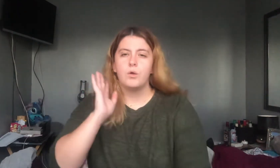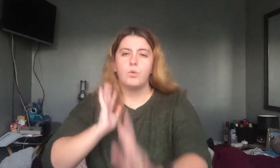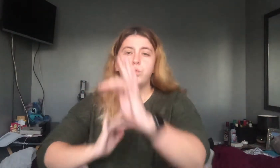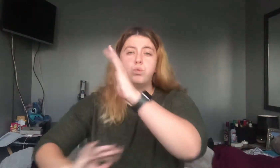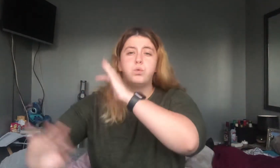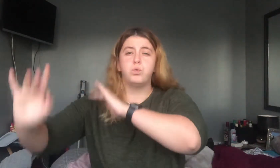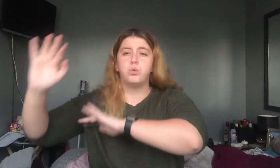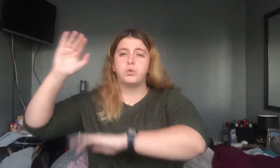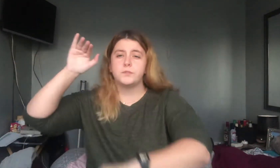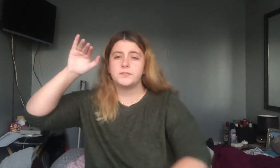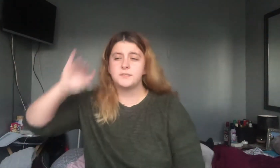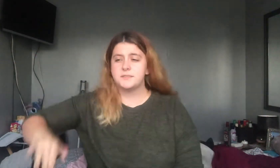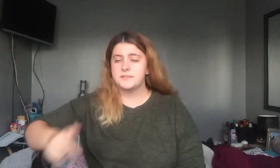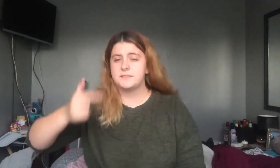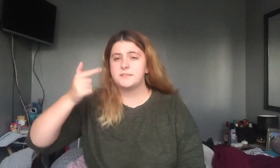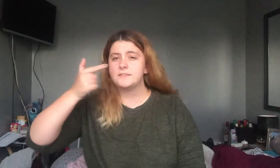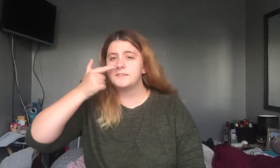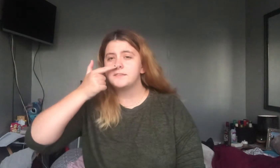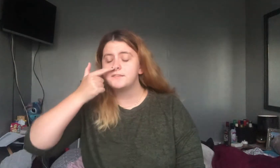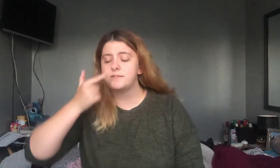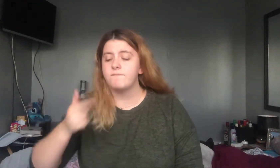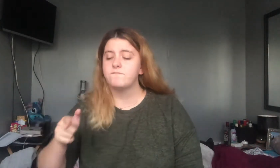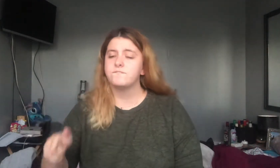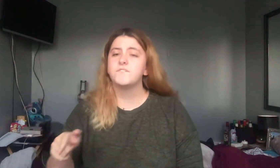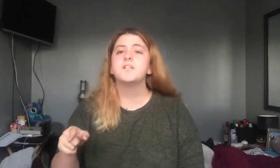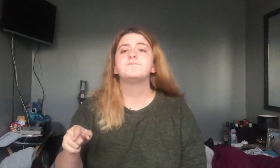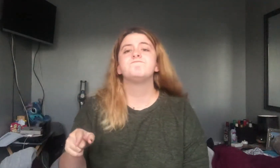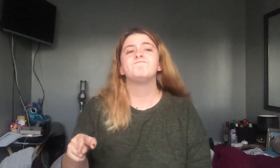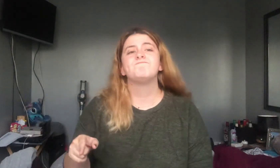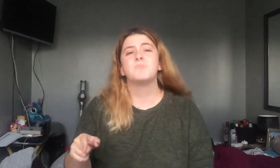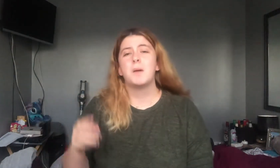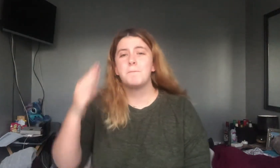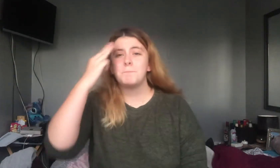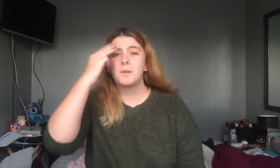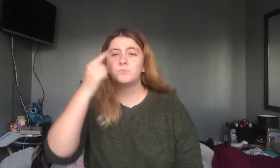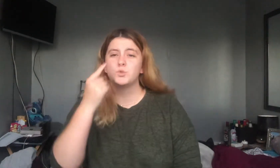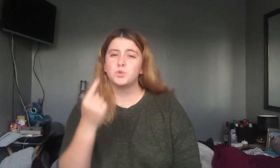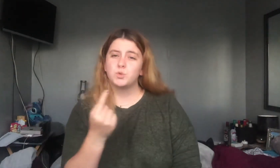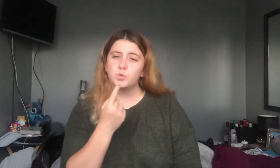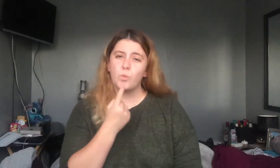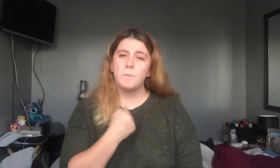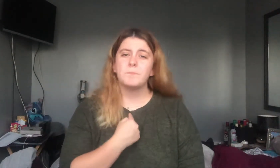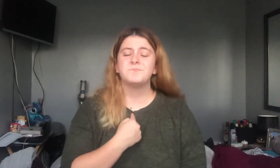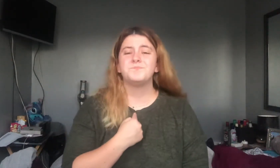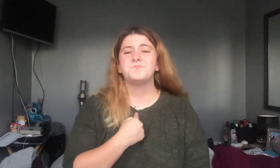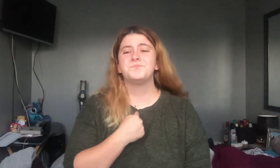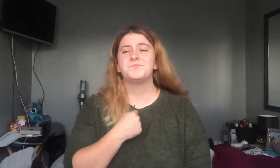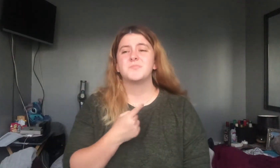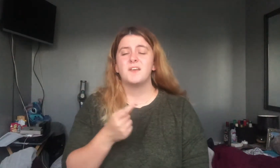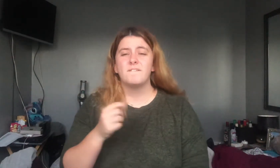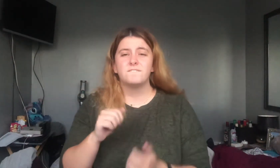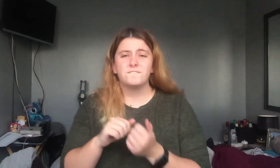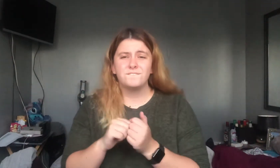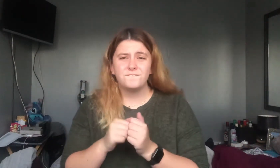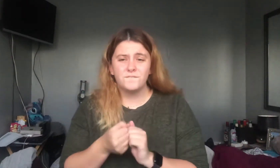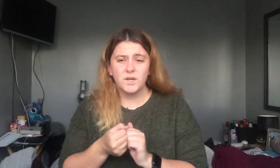Once I was seven years old, my mama told me, go, make yourself some friends or you'll be